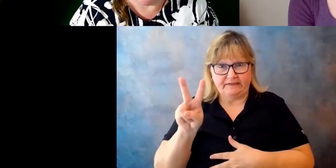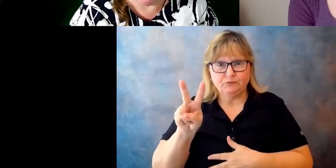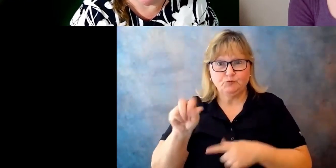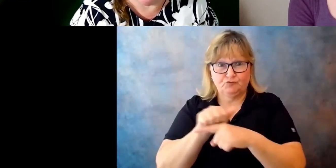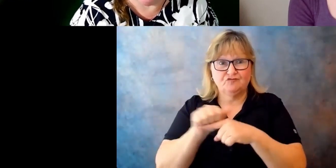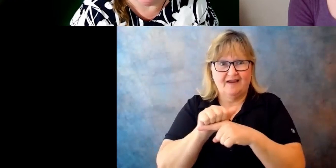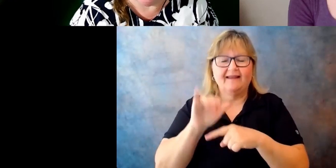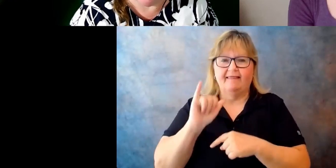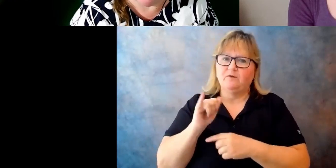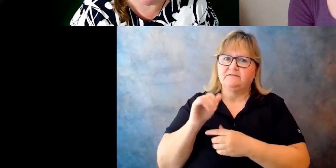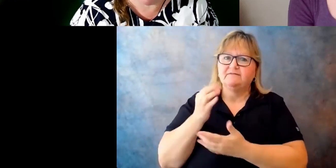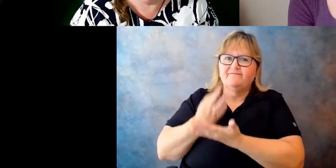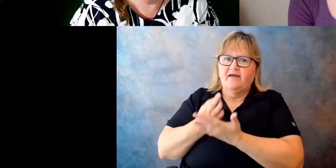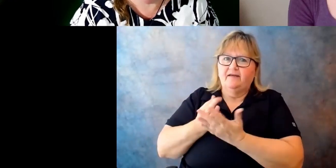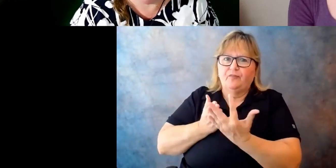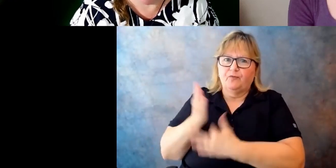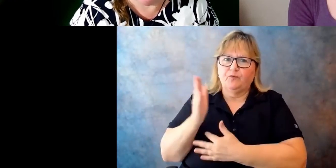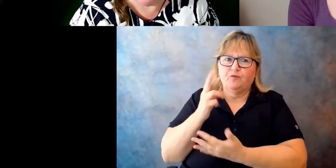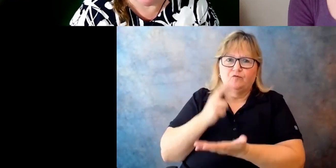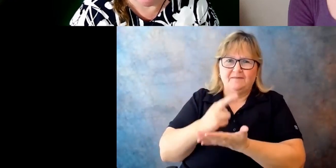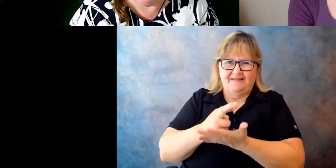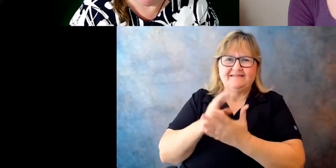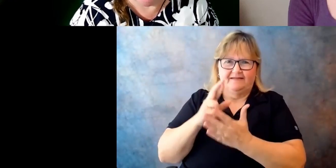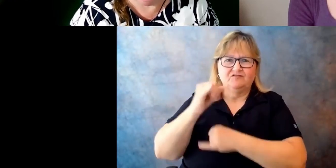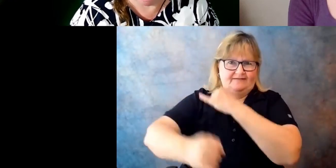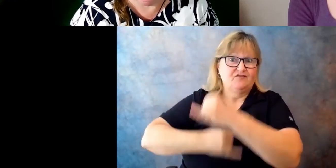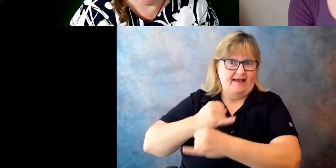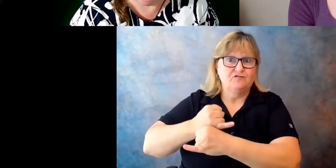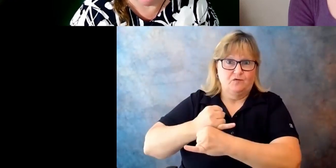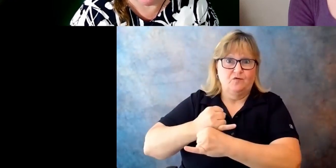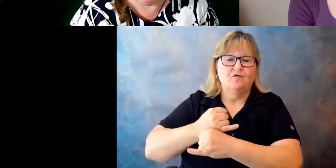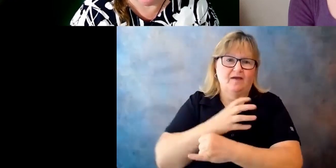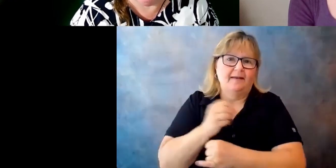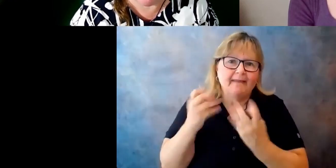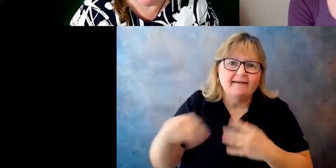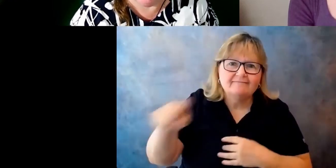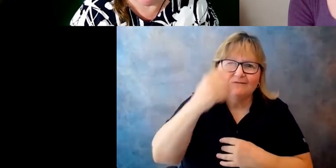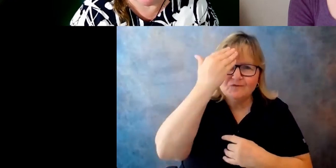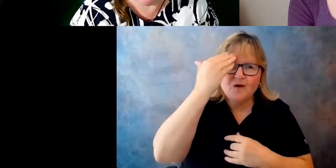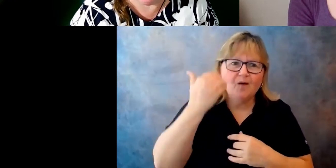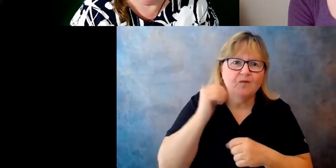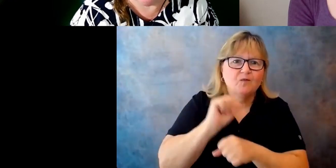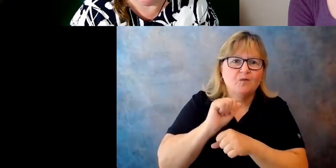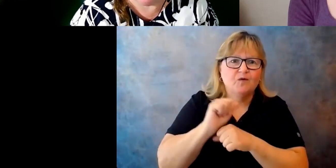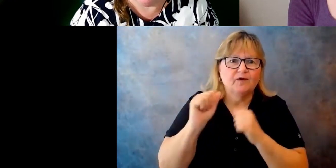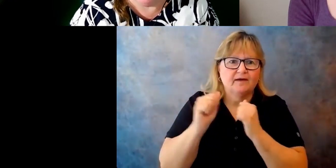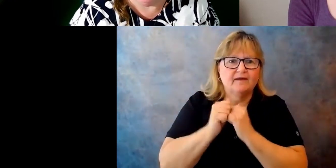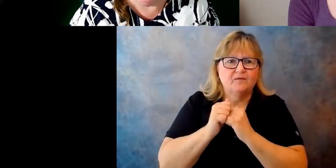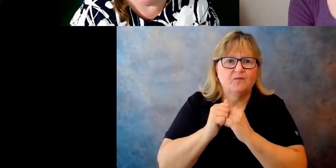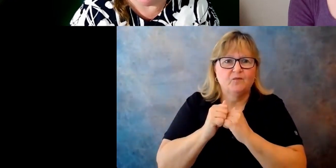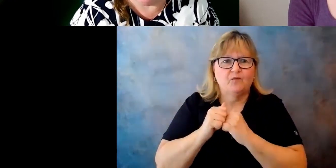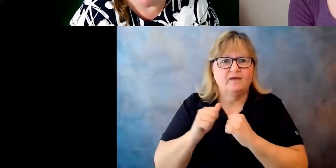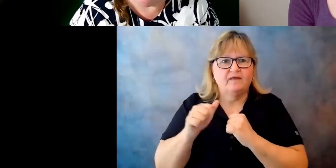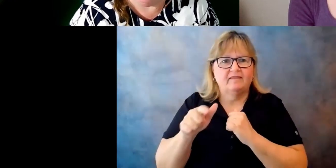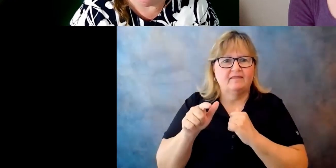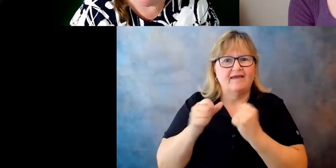Rehabilitation International. And many of you know that we're working with Afghan advocates and former